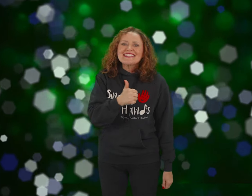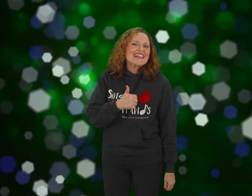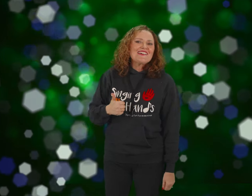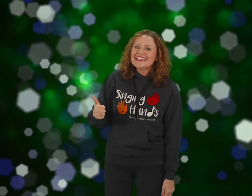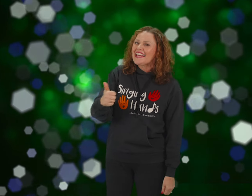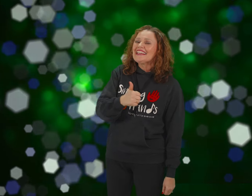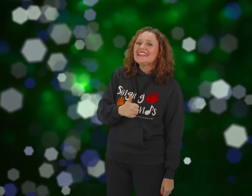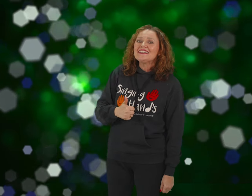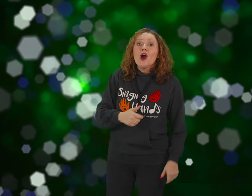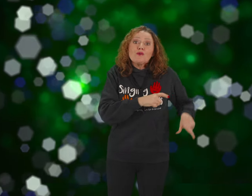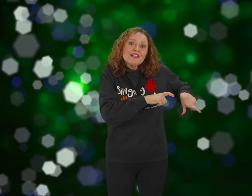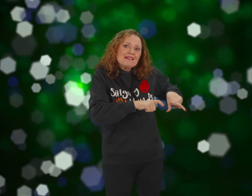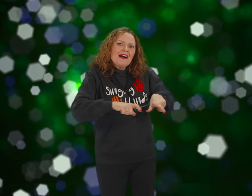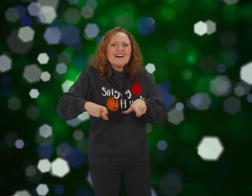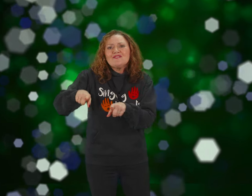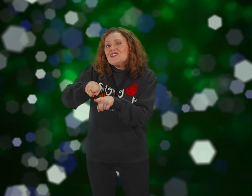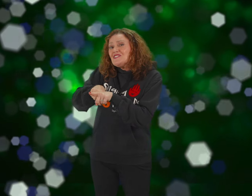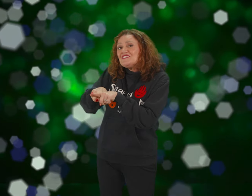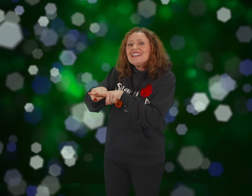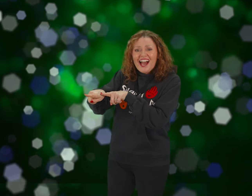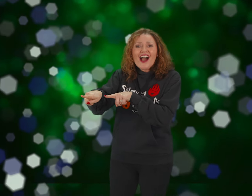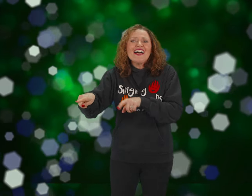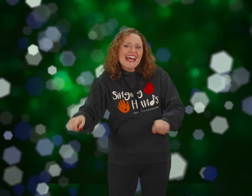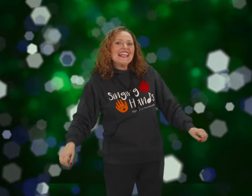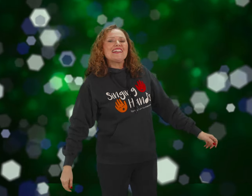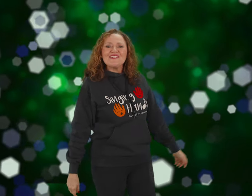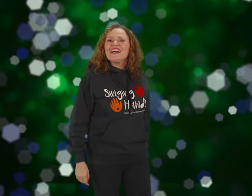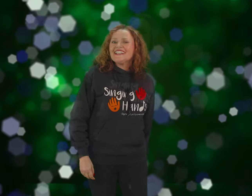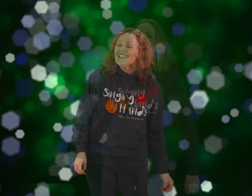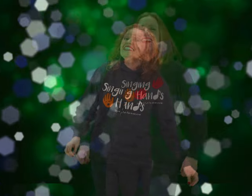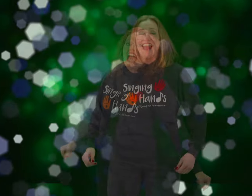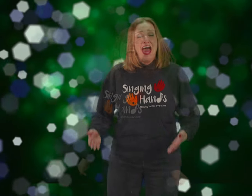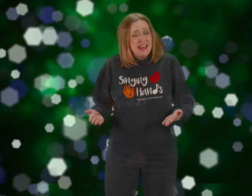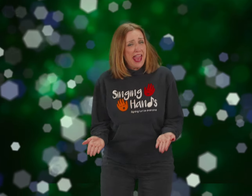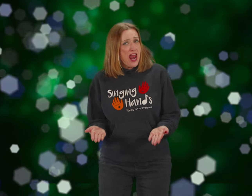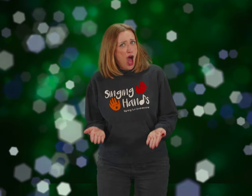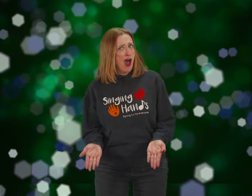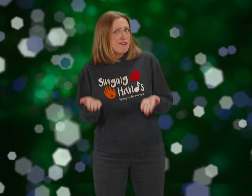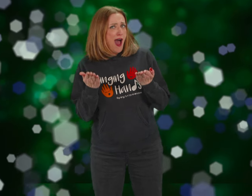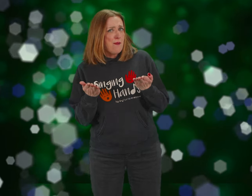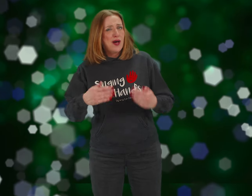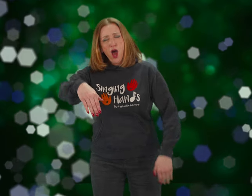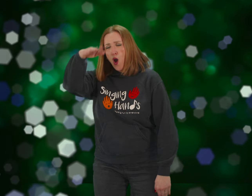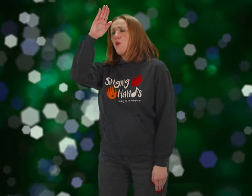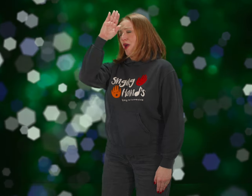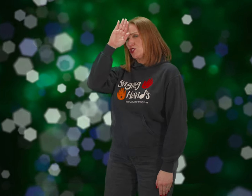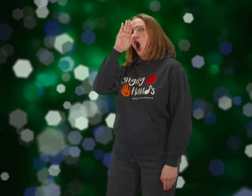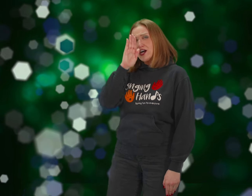it's okay. We'll keep on moving on anyway. Get on up when you're